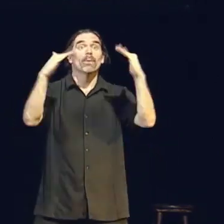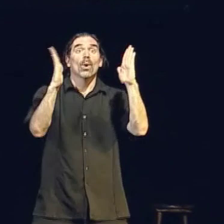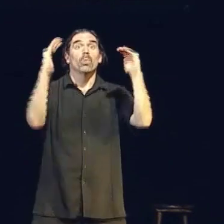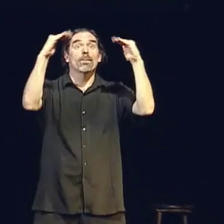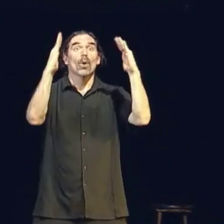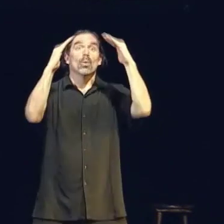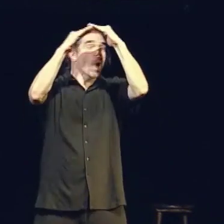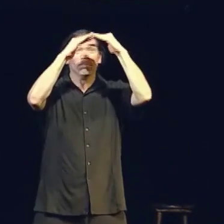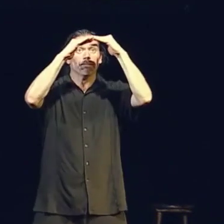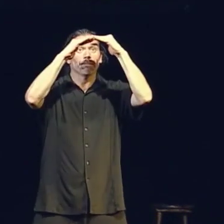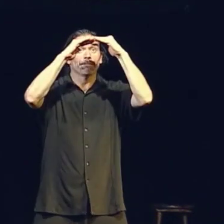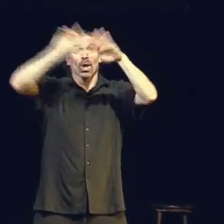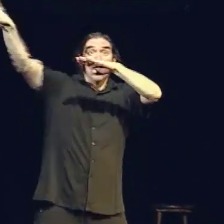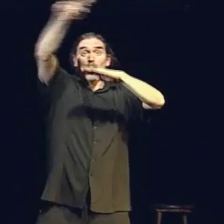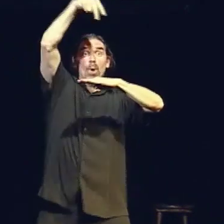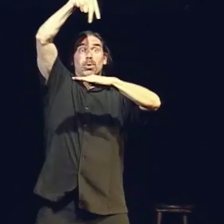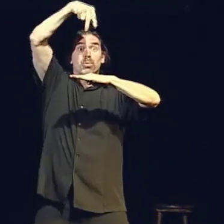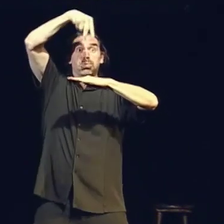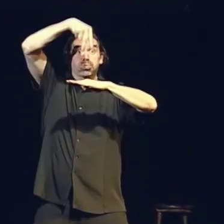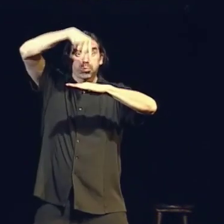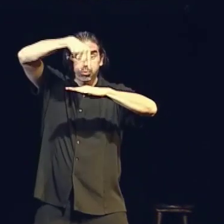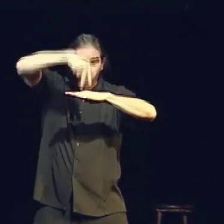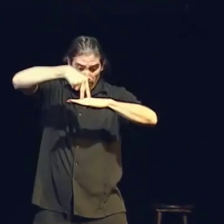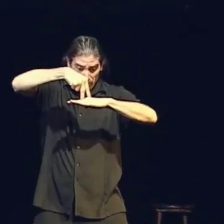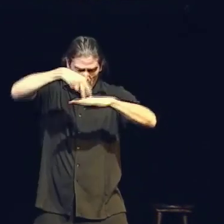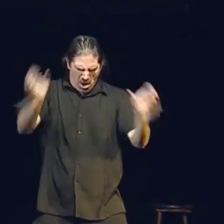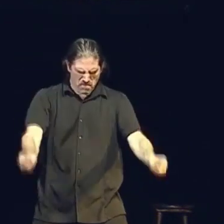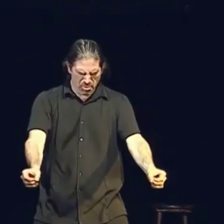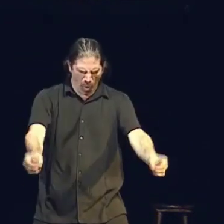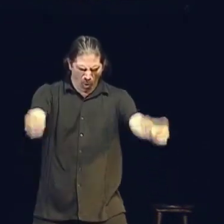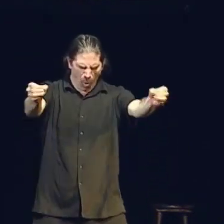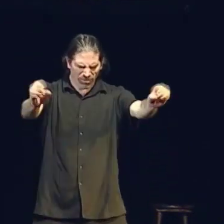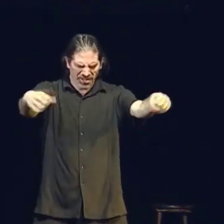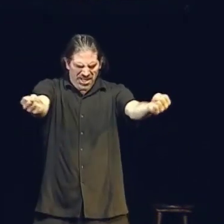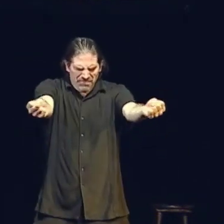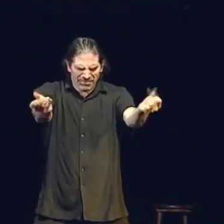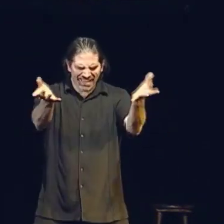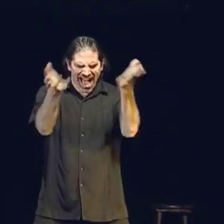temple of engraved steps. With a king.